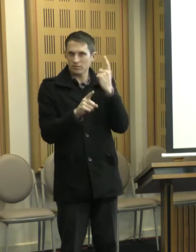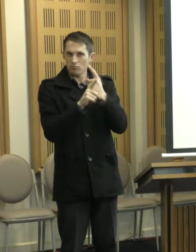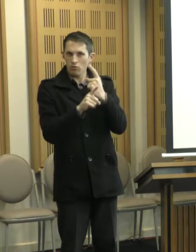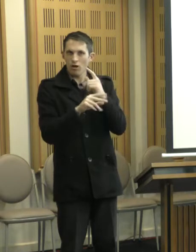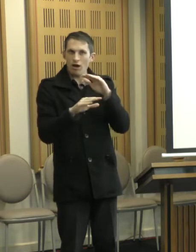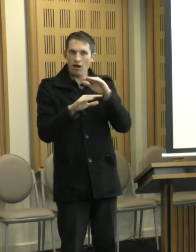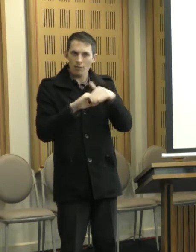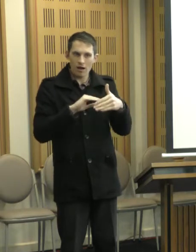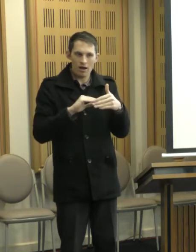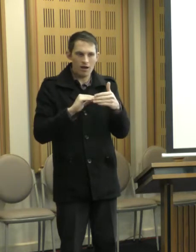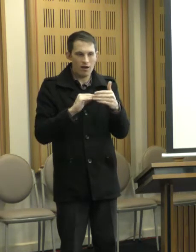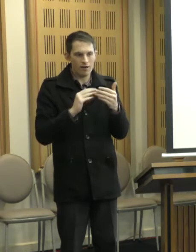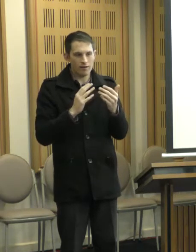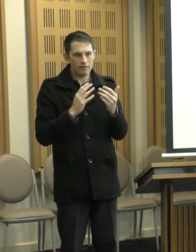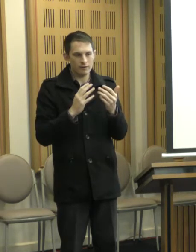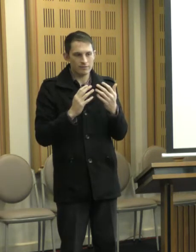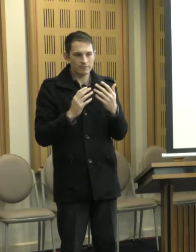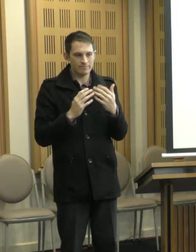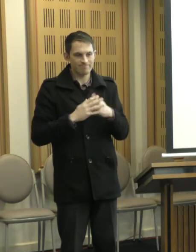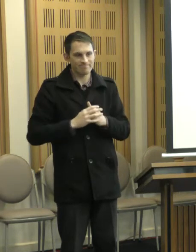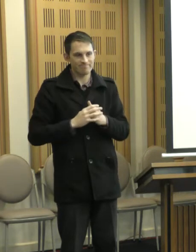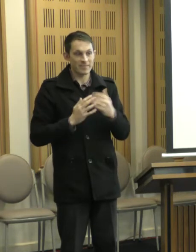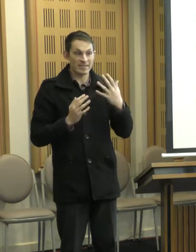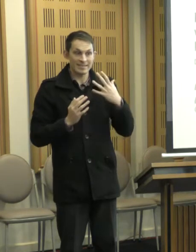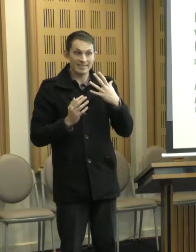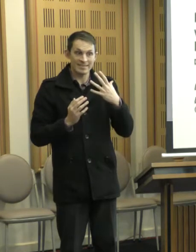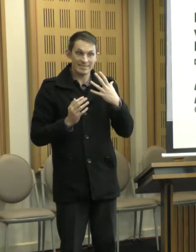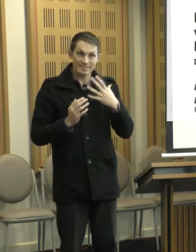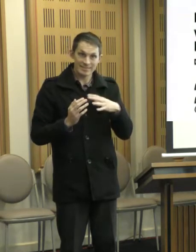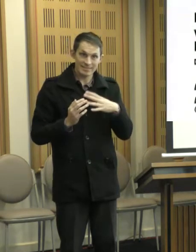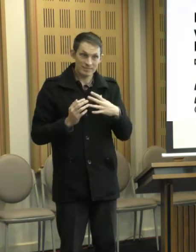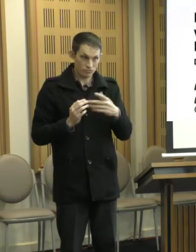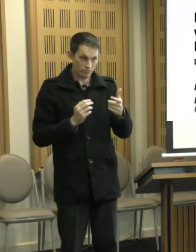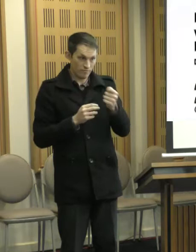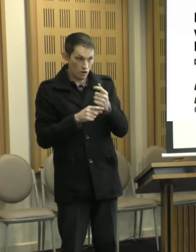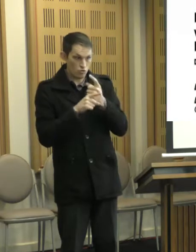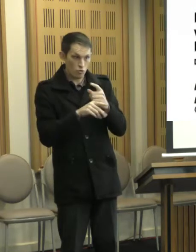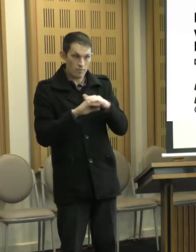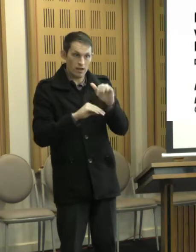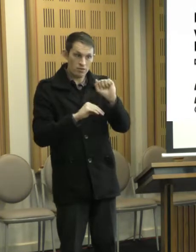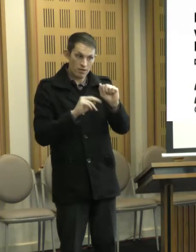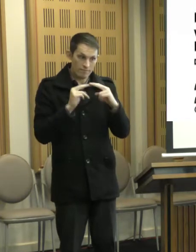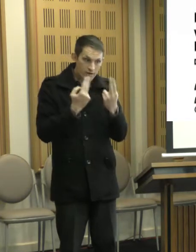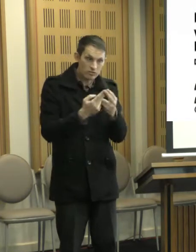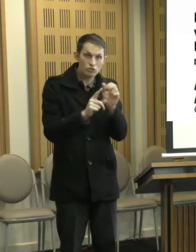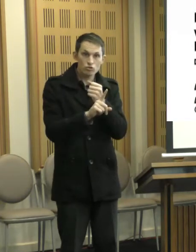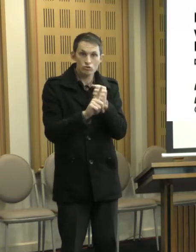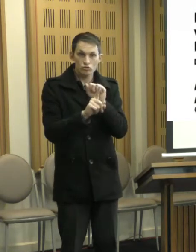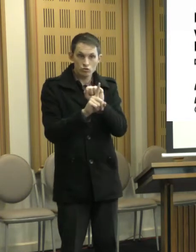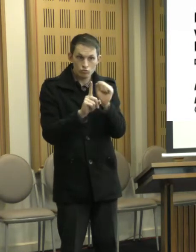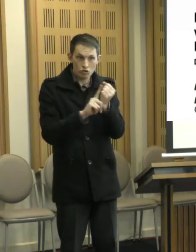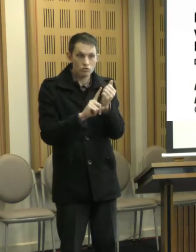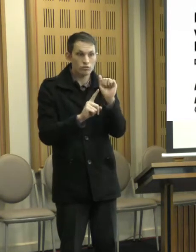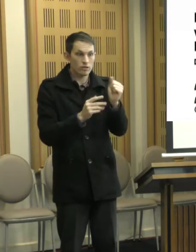inviting or talking about their fame situation with the past experience of, of the stolen generation